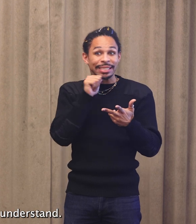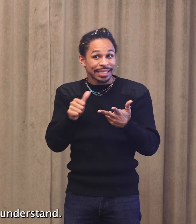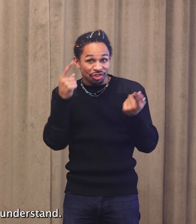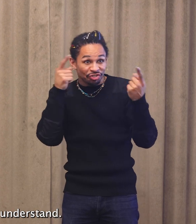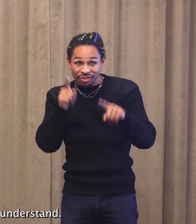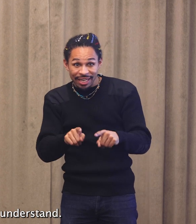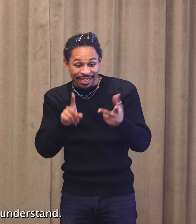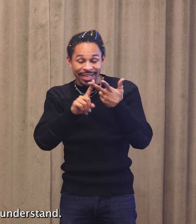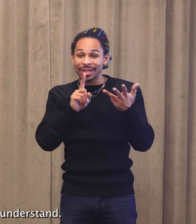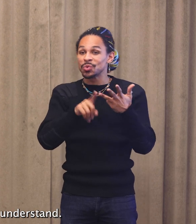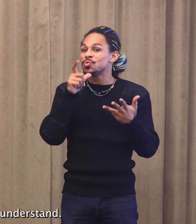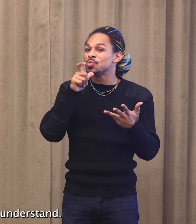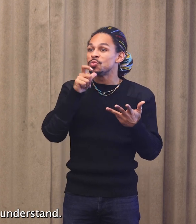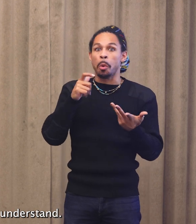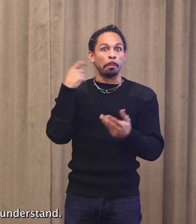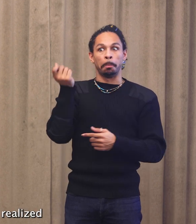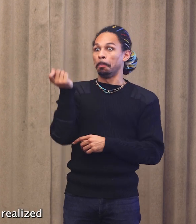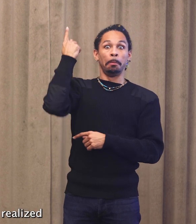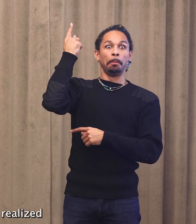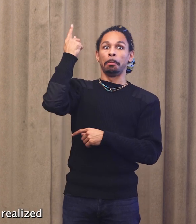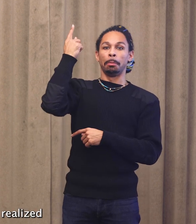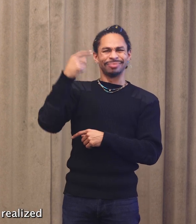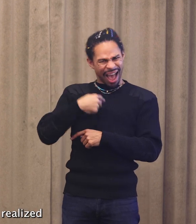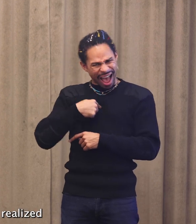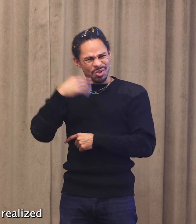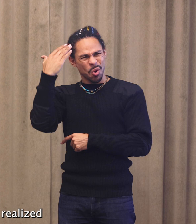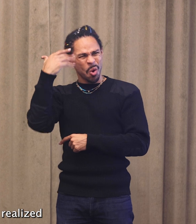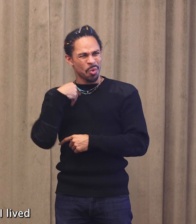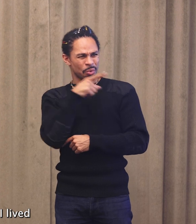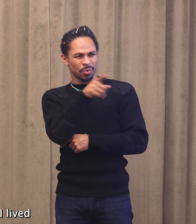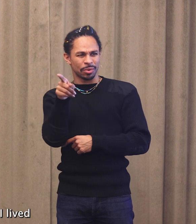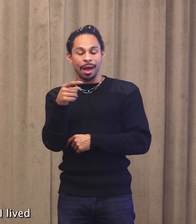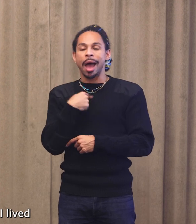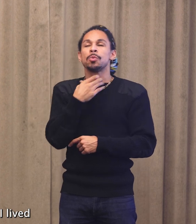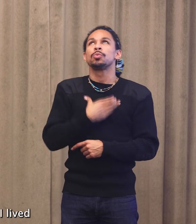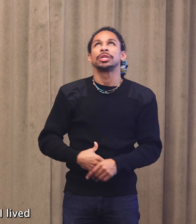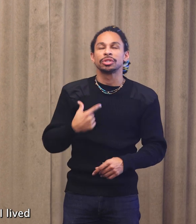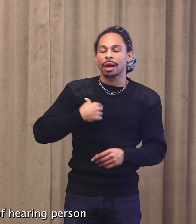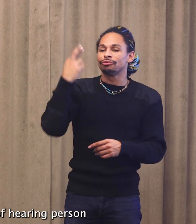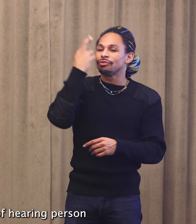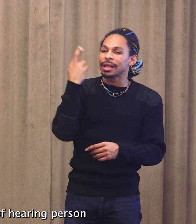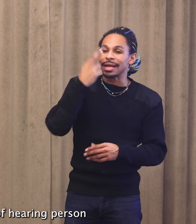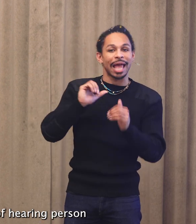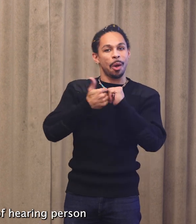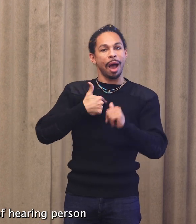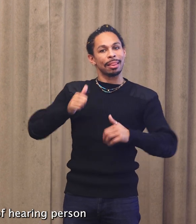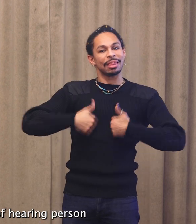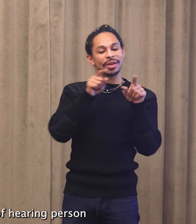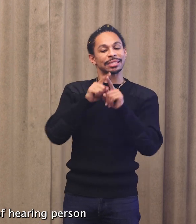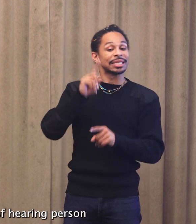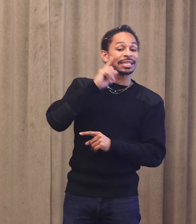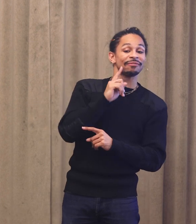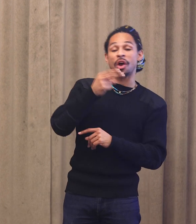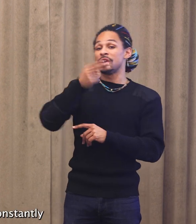And who didn't understand? I wish I had realized that how I lived as a deaf and hard of